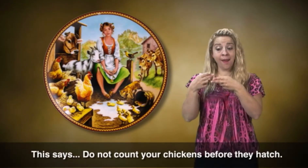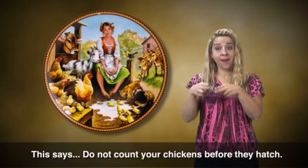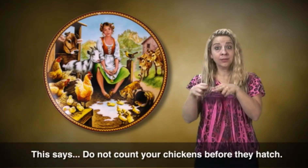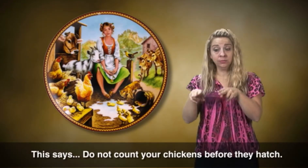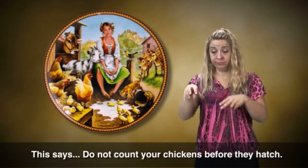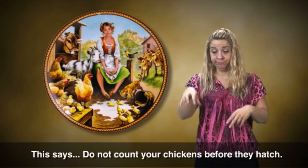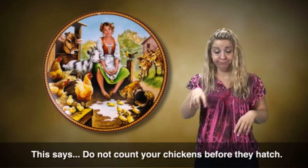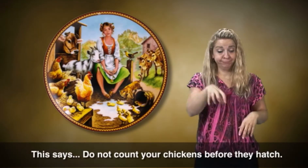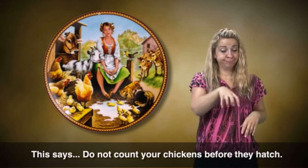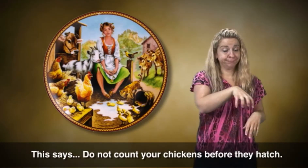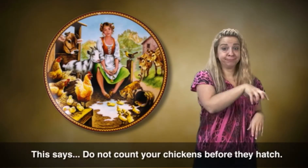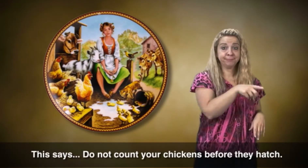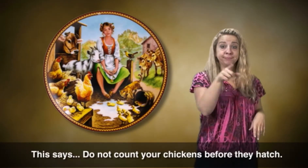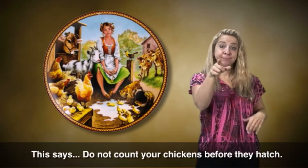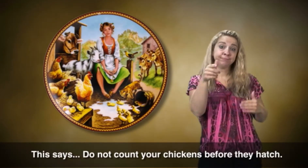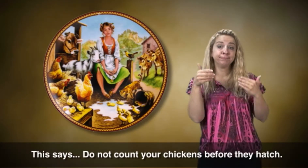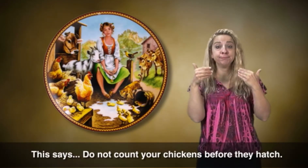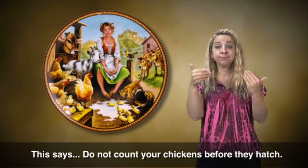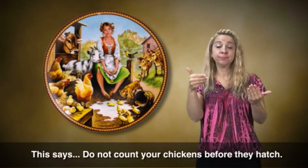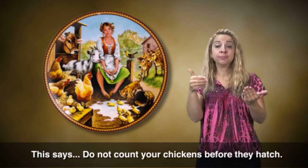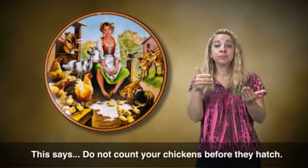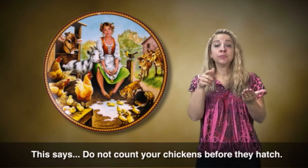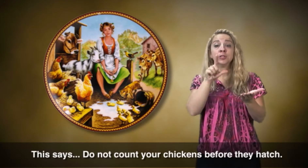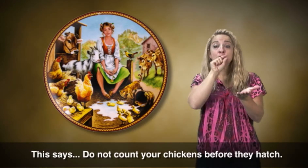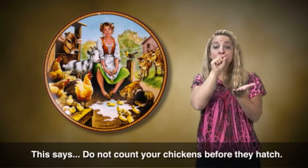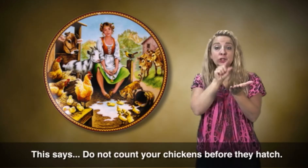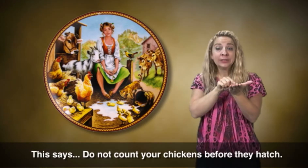This says, do not count your chickens before they hatch.